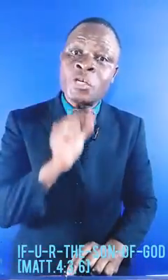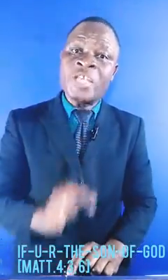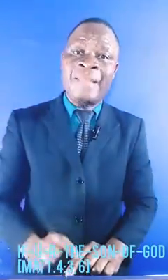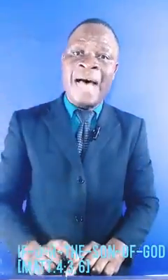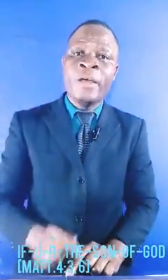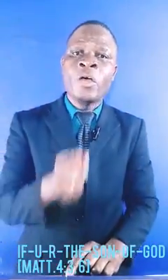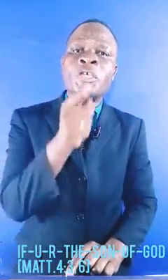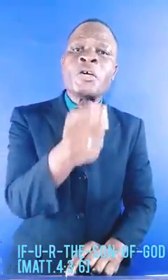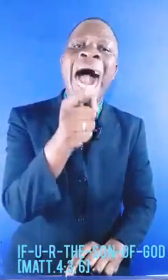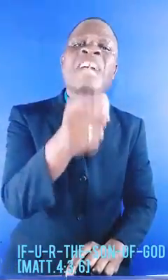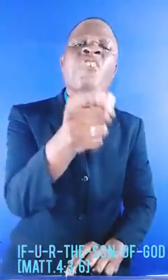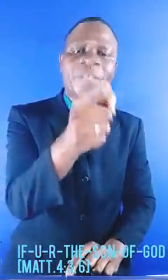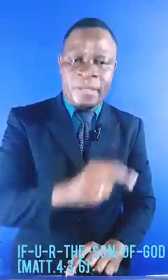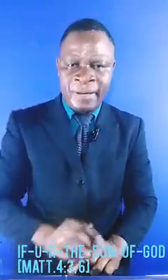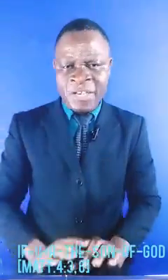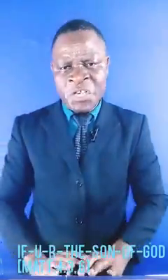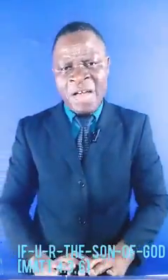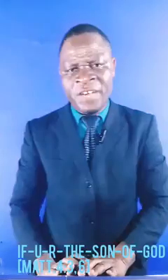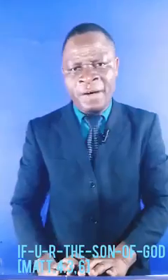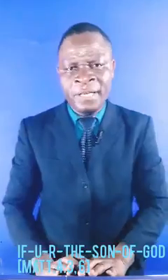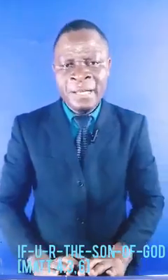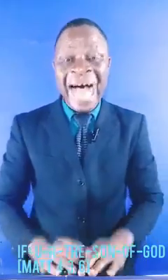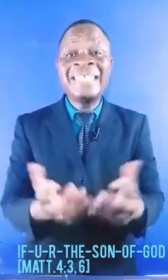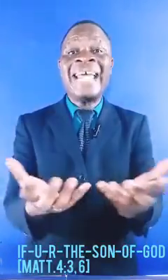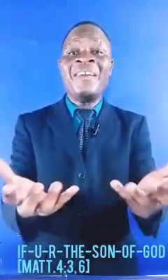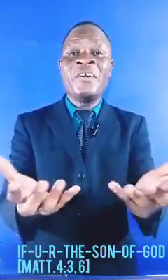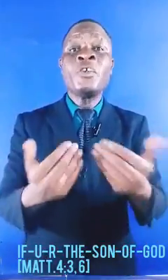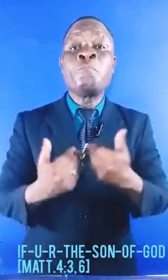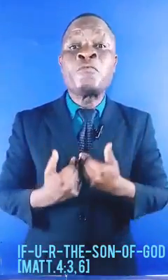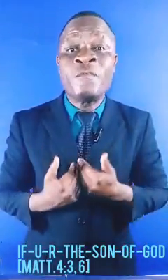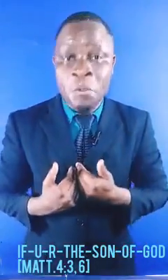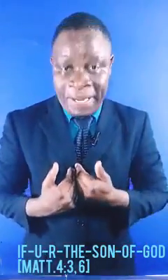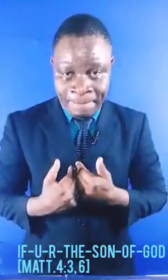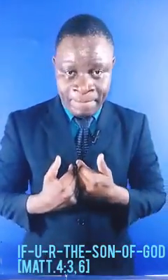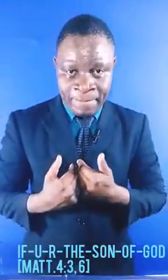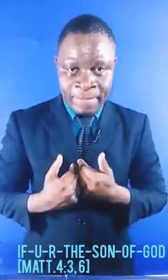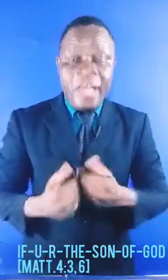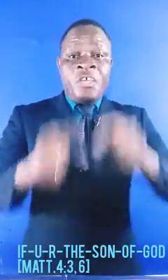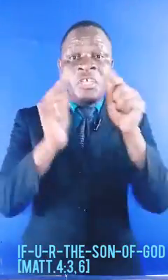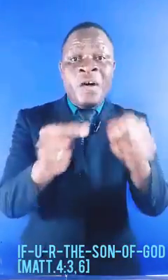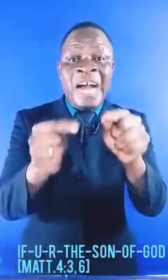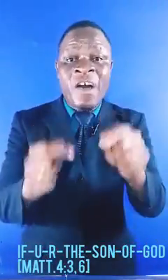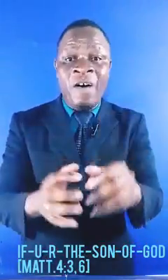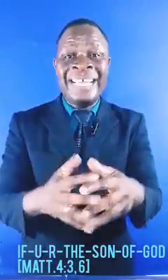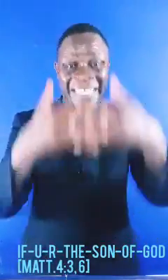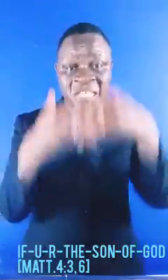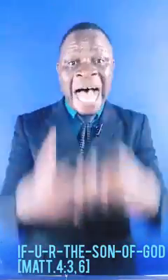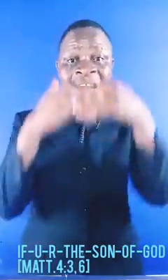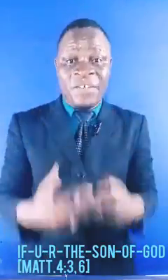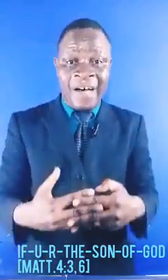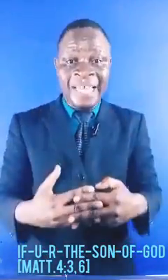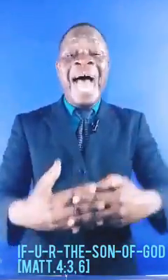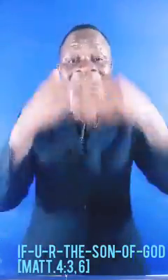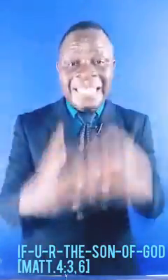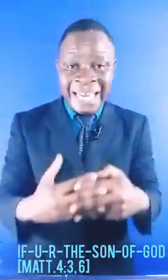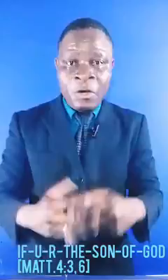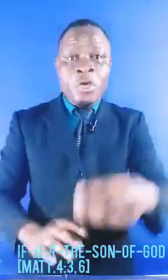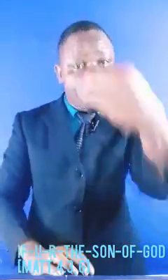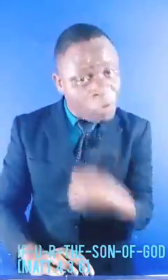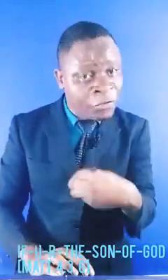to say that, You are not the son of God, until you prove to me. You are not the son of God, until you prove